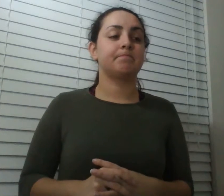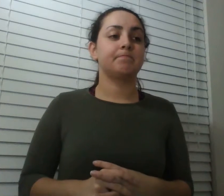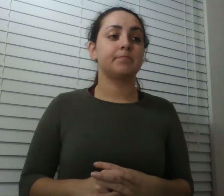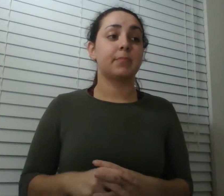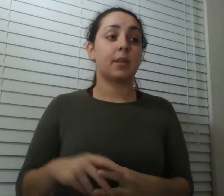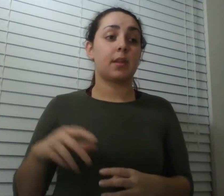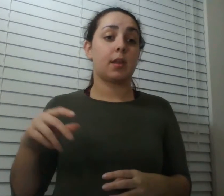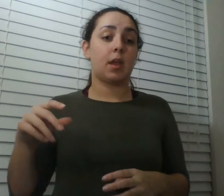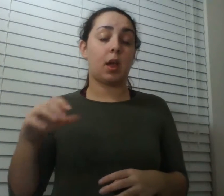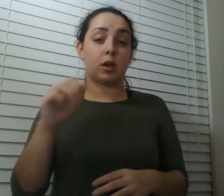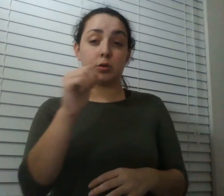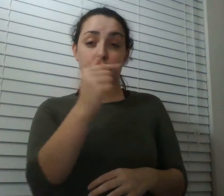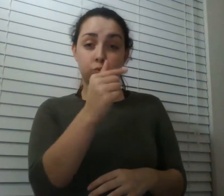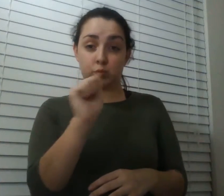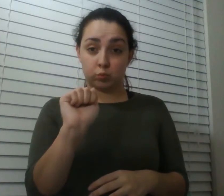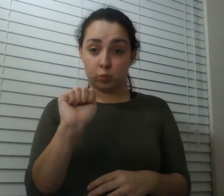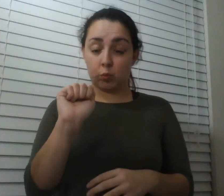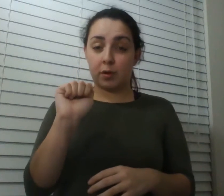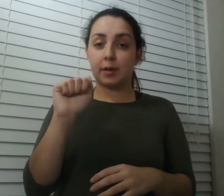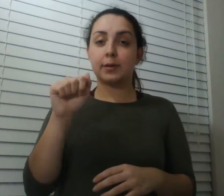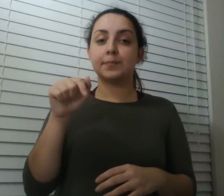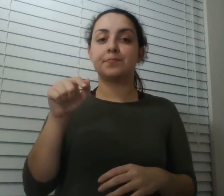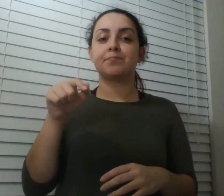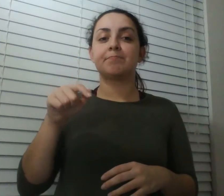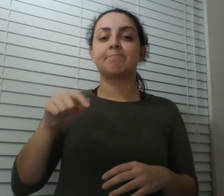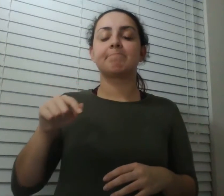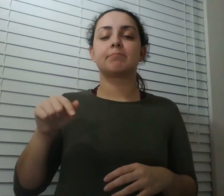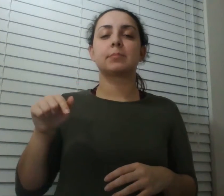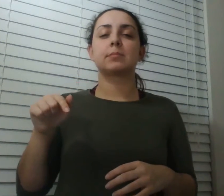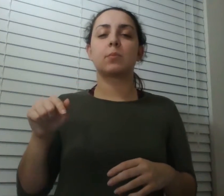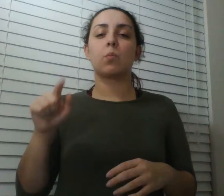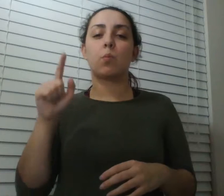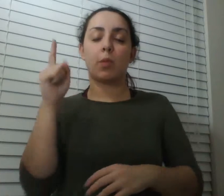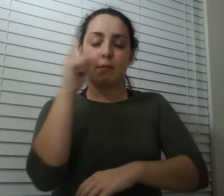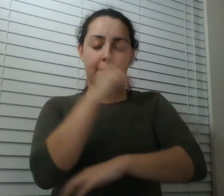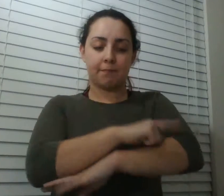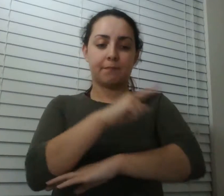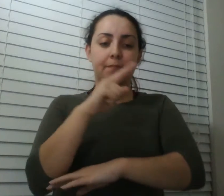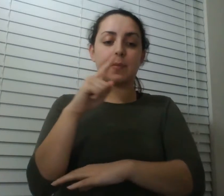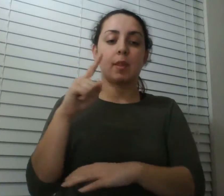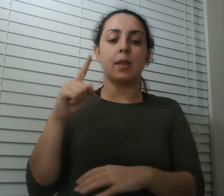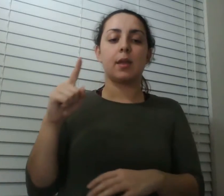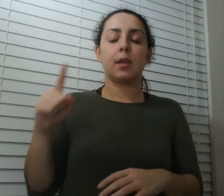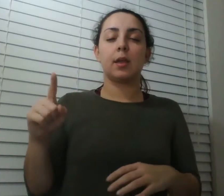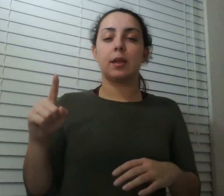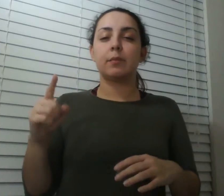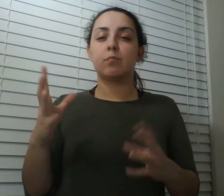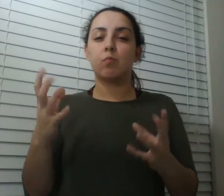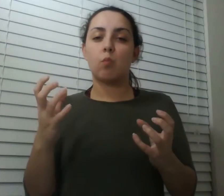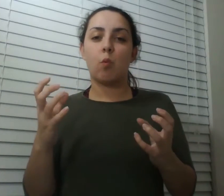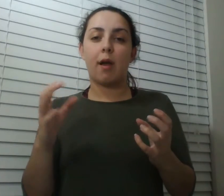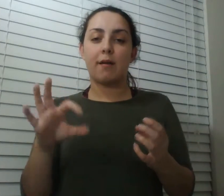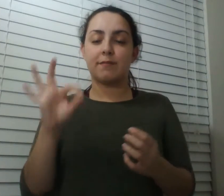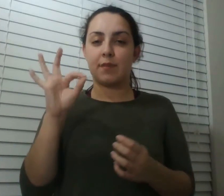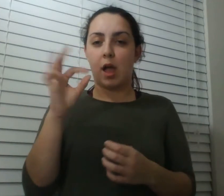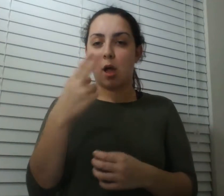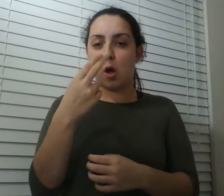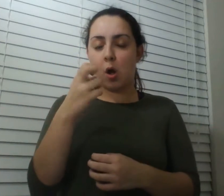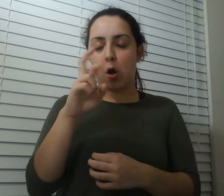was outside one day in the field and he was trying to get a sample of um a harvester ant harvester ant well what does that look like we're about a